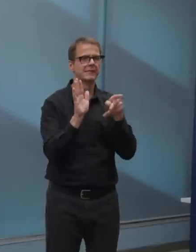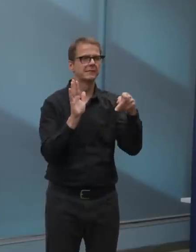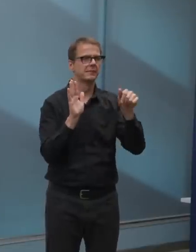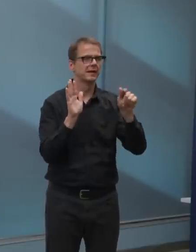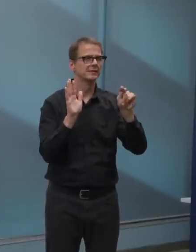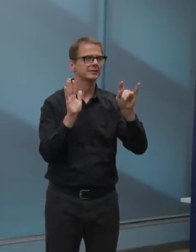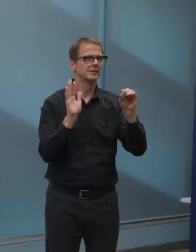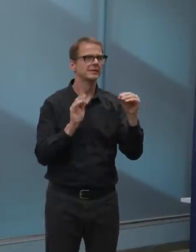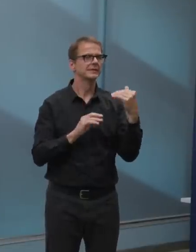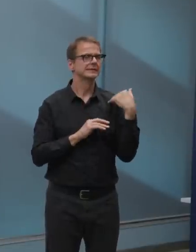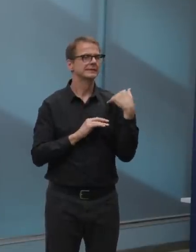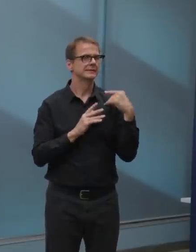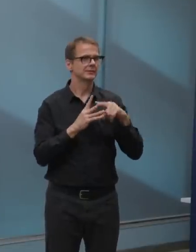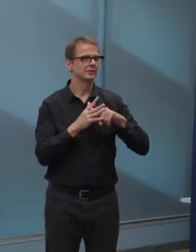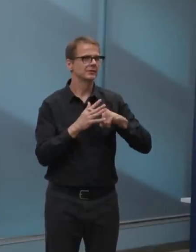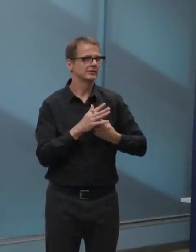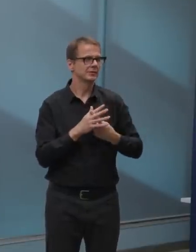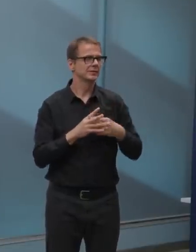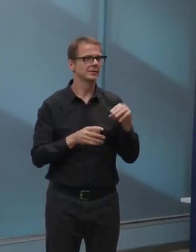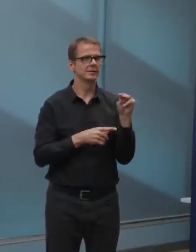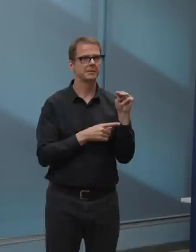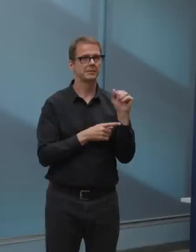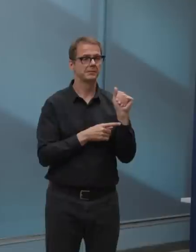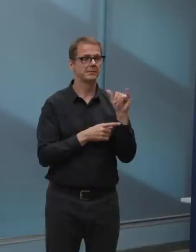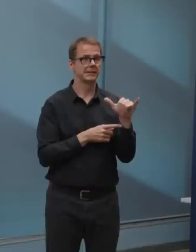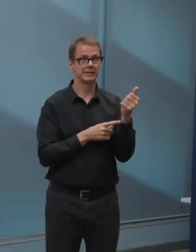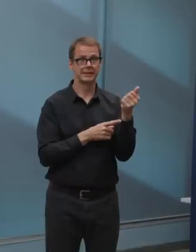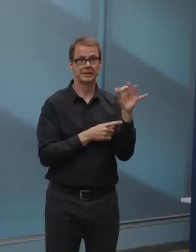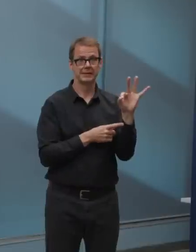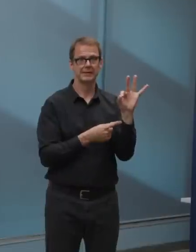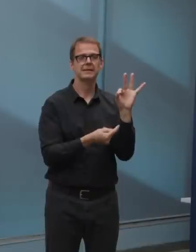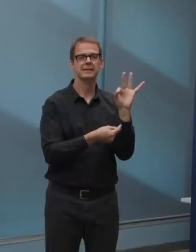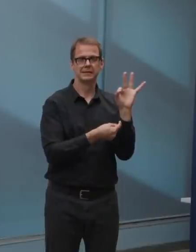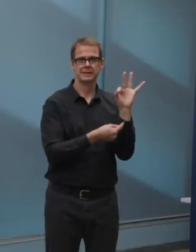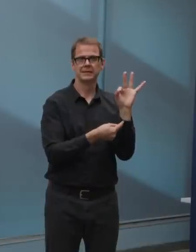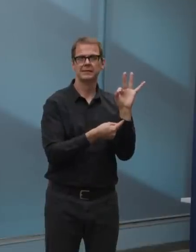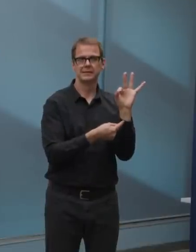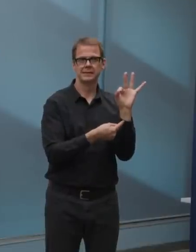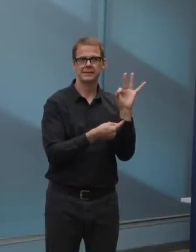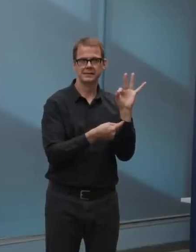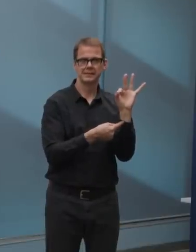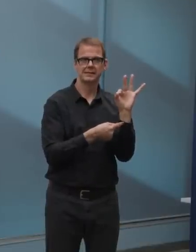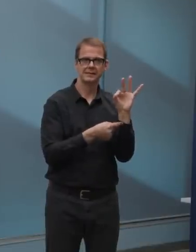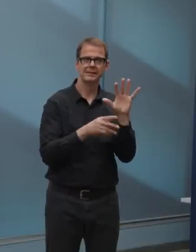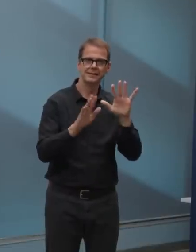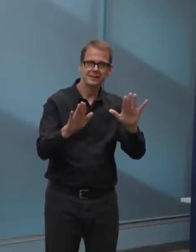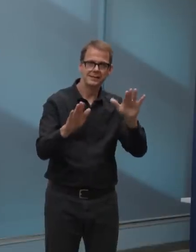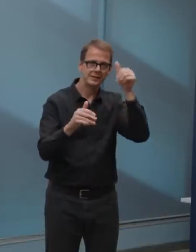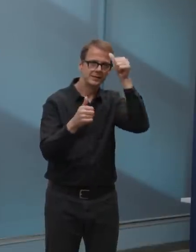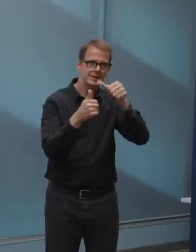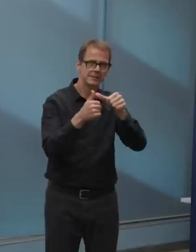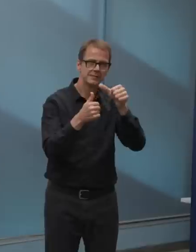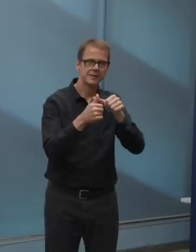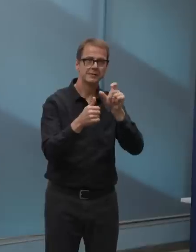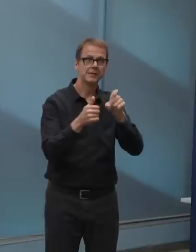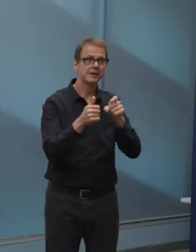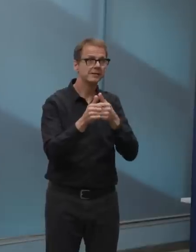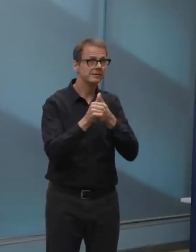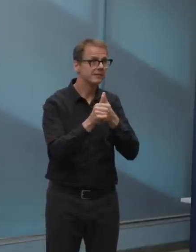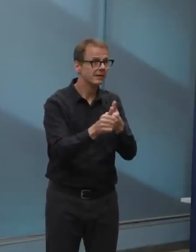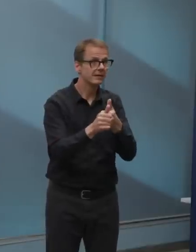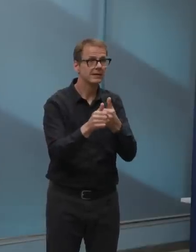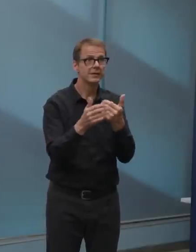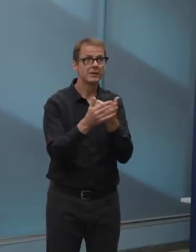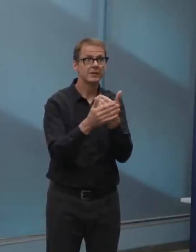revival, but we all have an important role to play to make sure that we honour and respect the guidelines that are provided by the